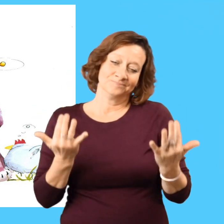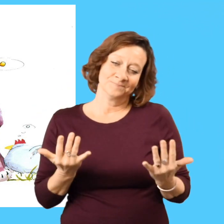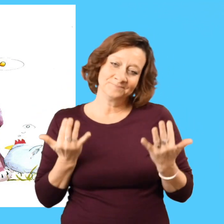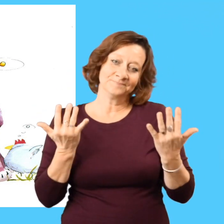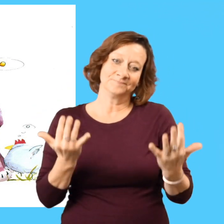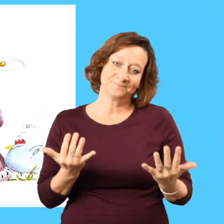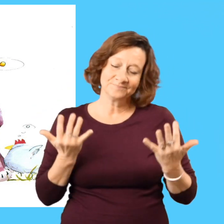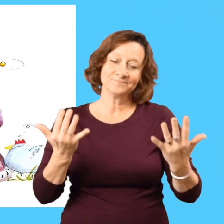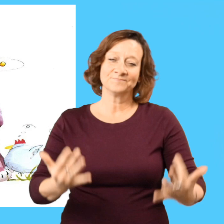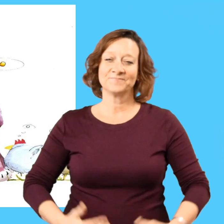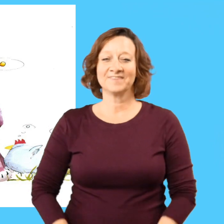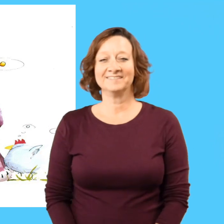Everyone waited.